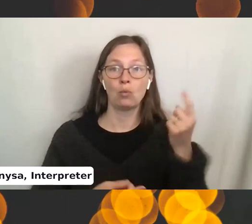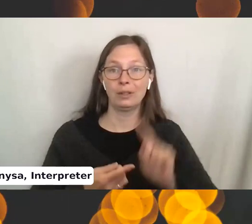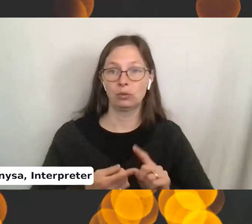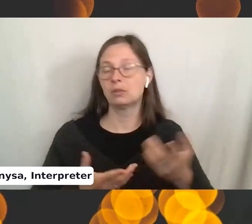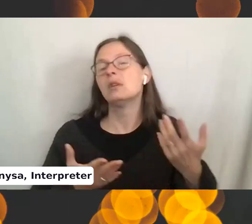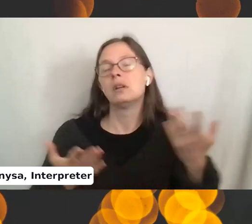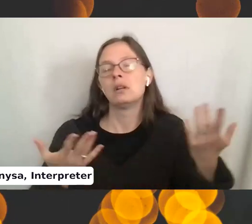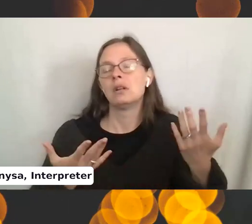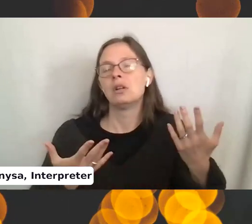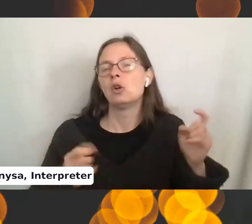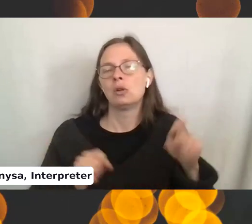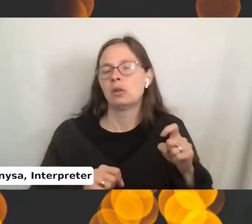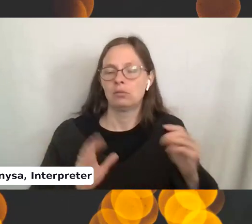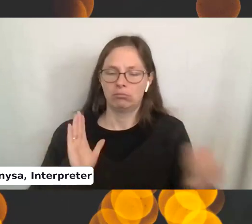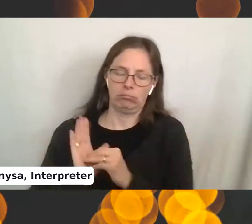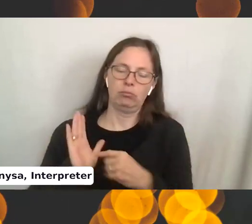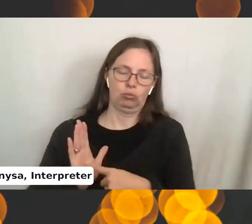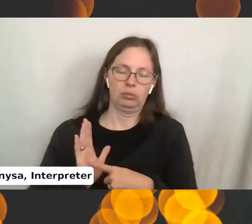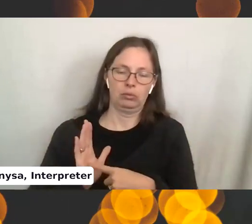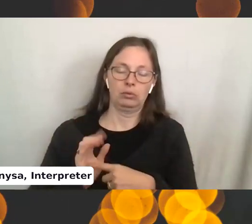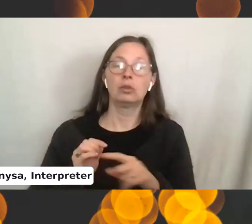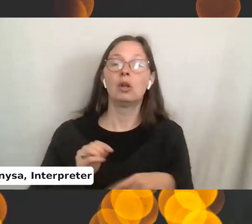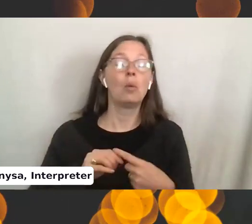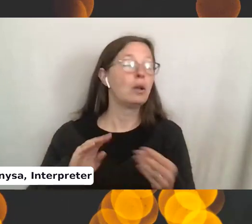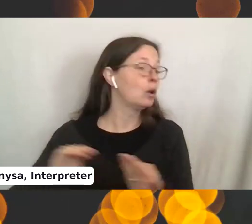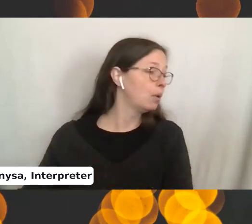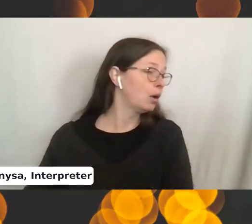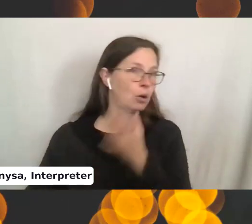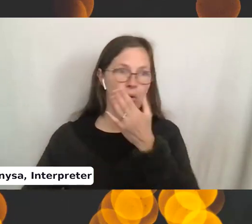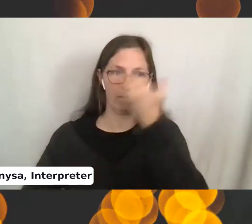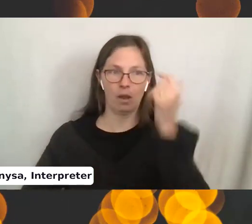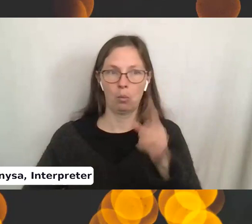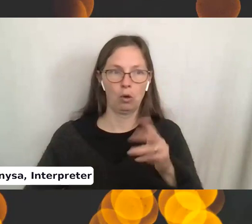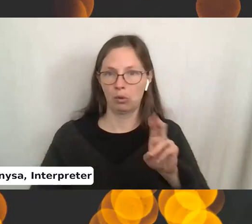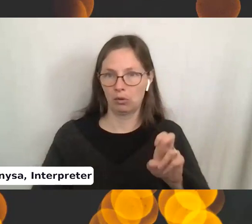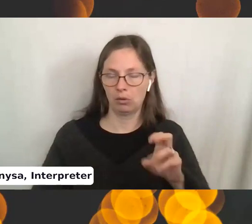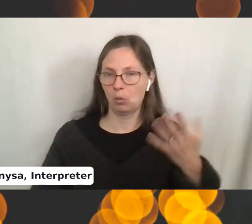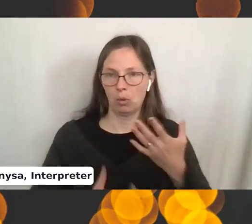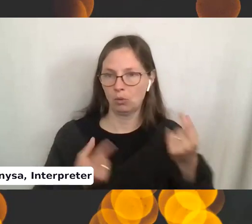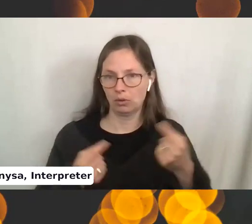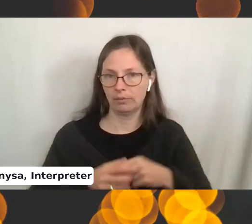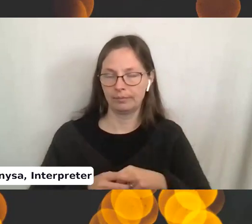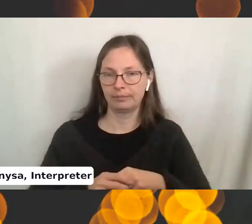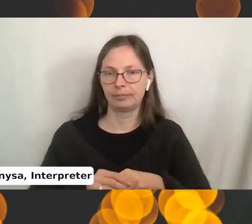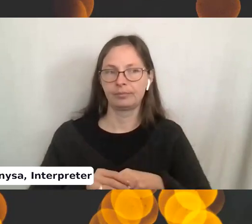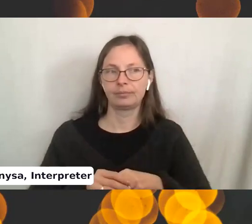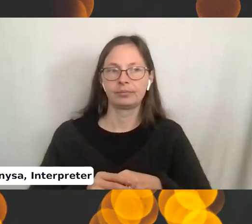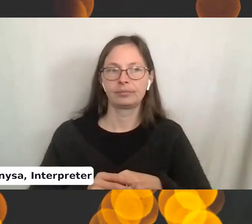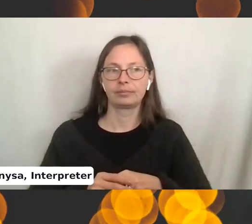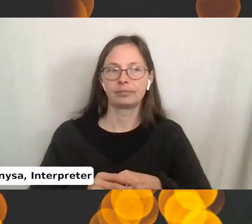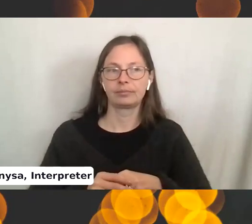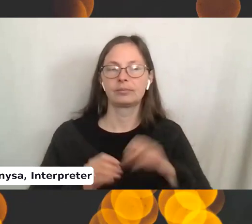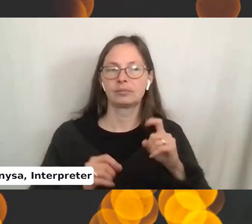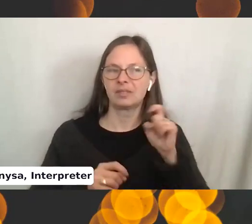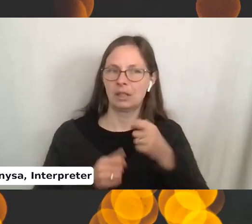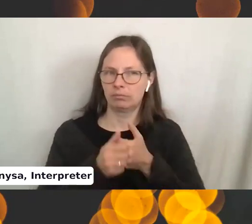whatever. You just, you just need to mark it because as soon as you put your knitting down, you're not going to remember where you were or what you did. So you need to keep